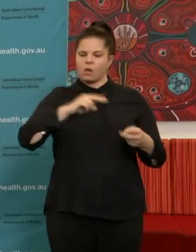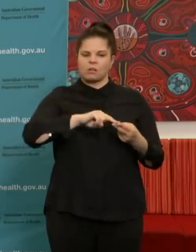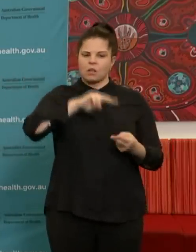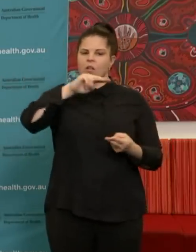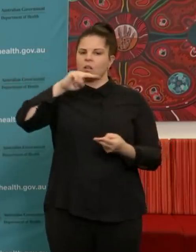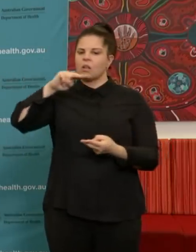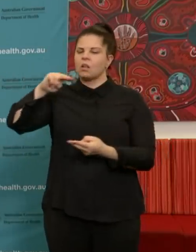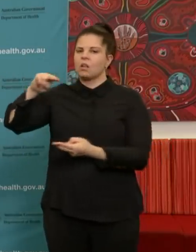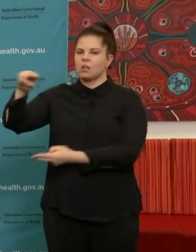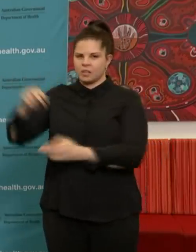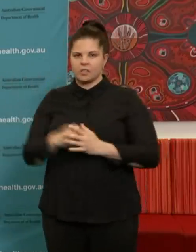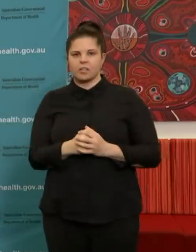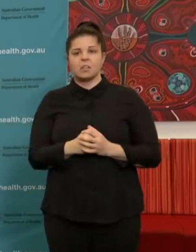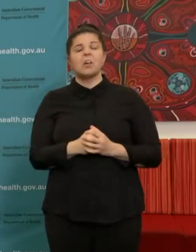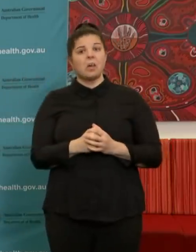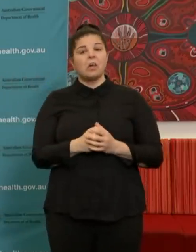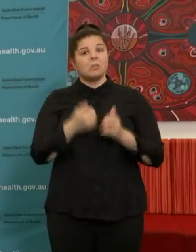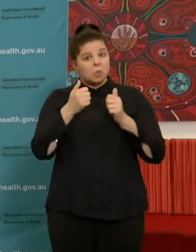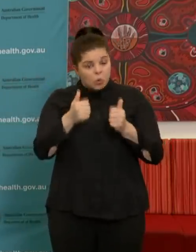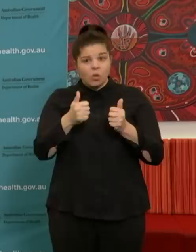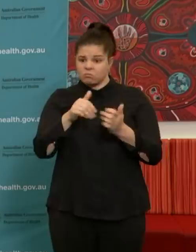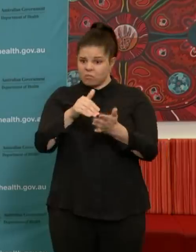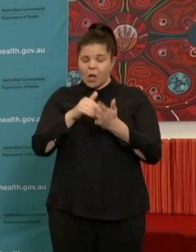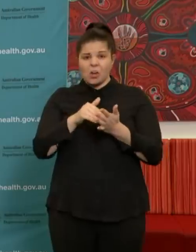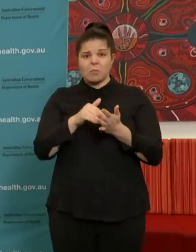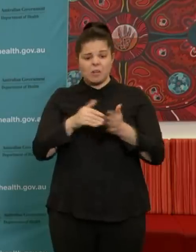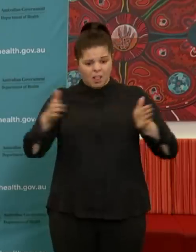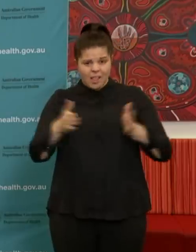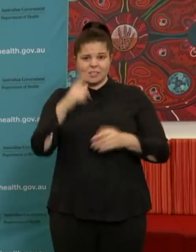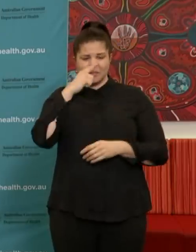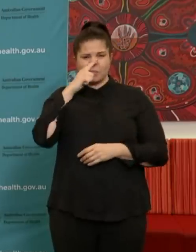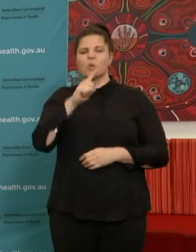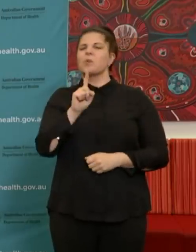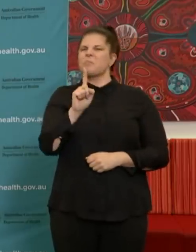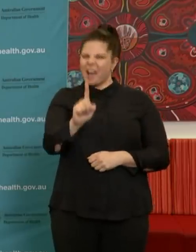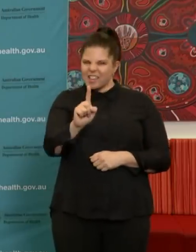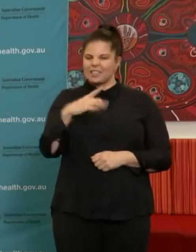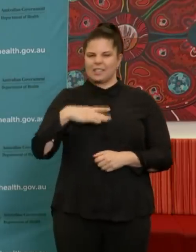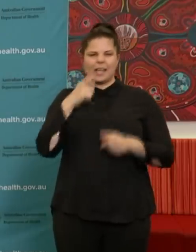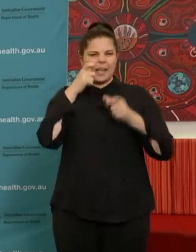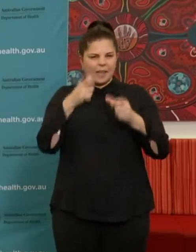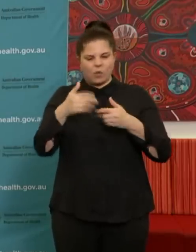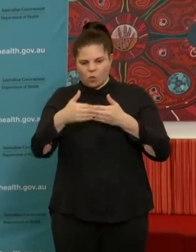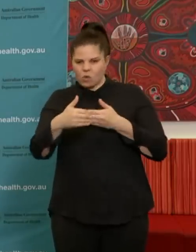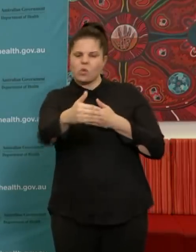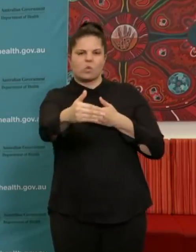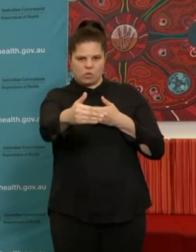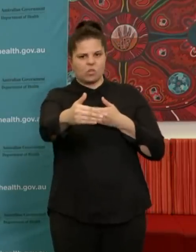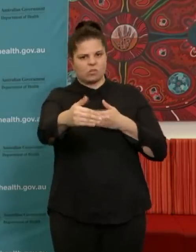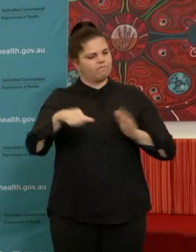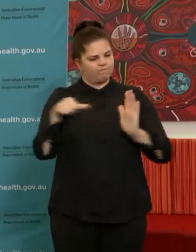now in collecting the information information and making some decisions about what that means in terms of